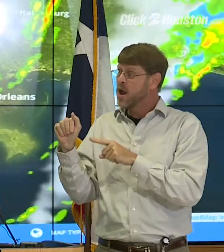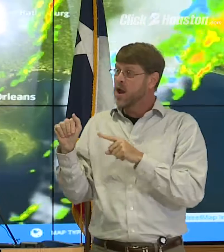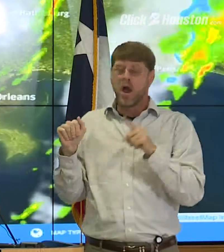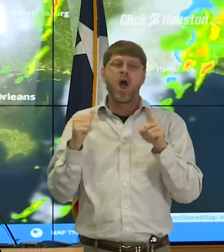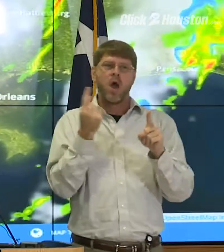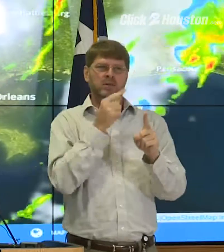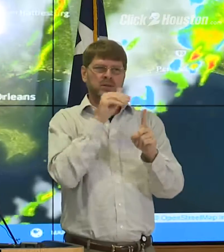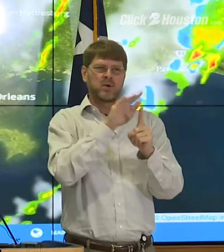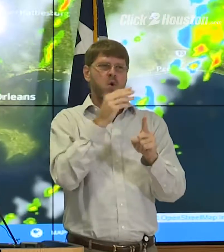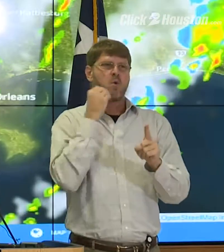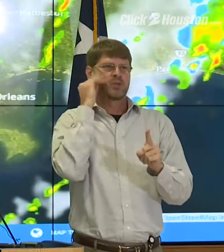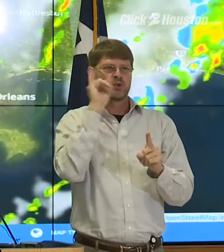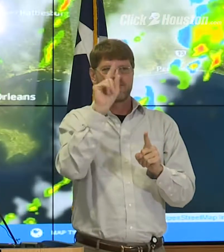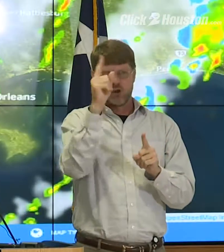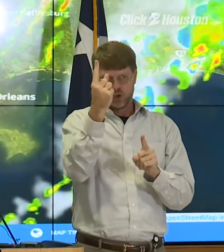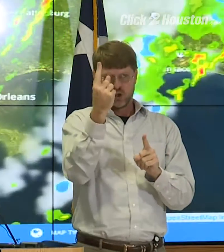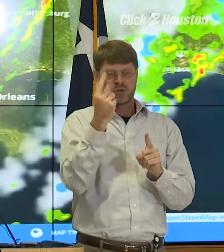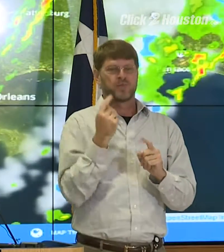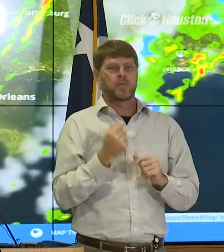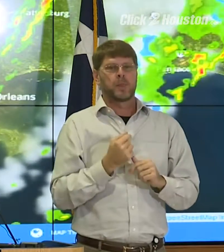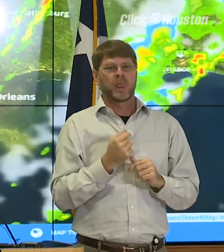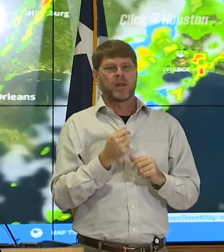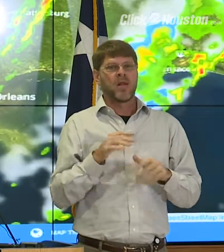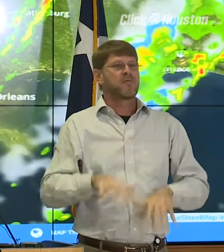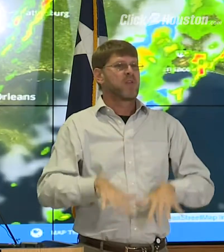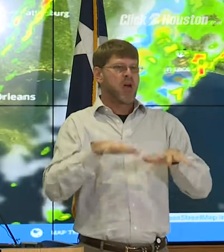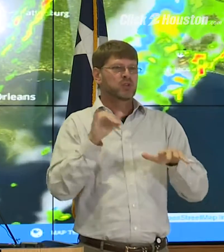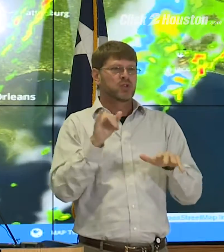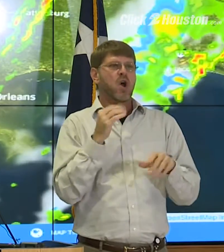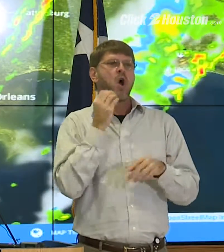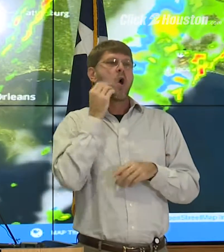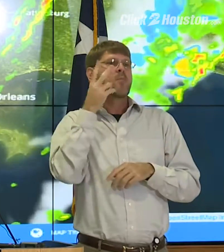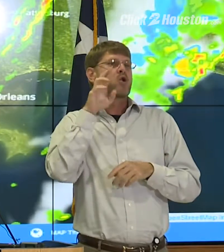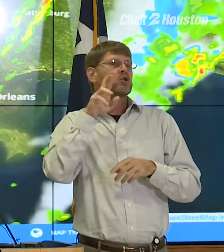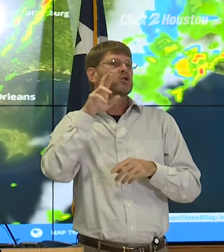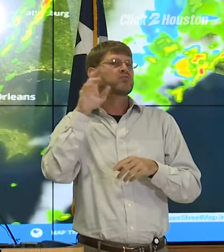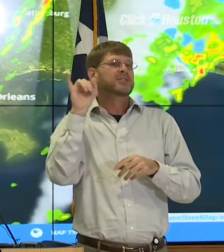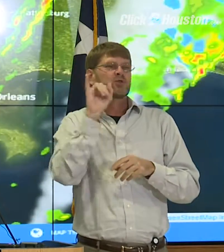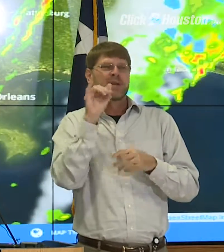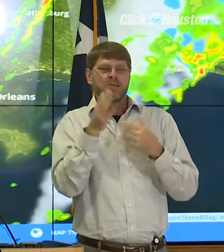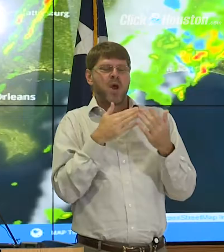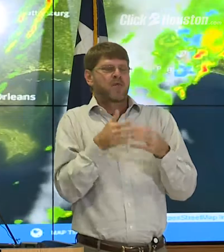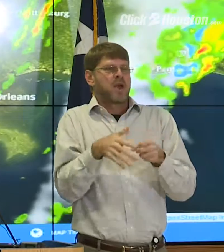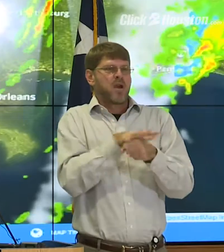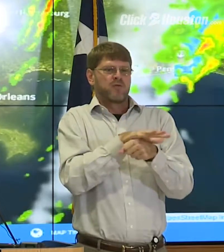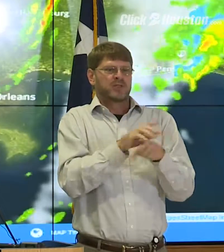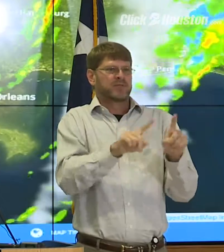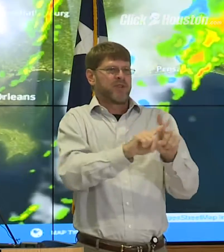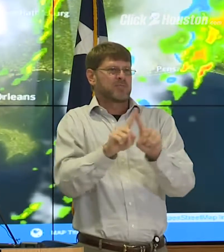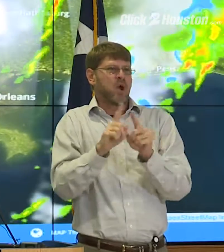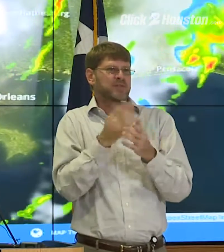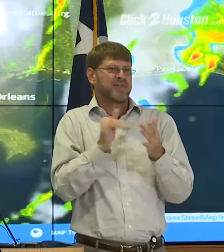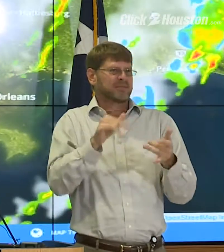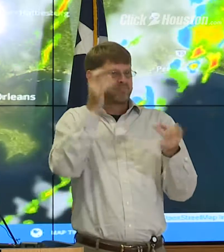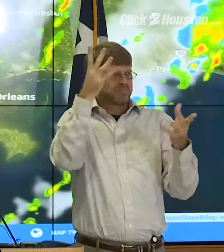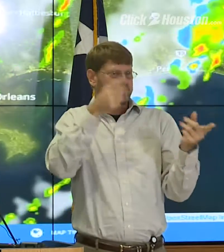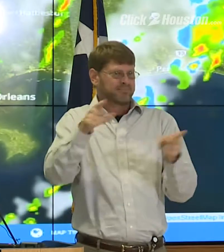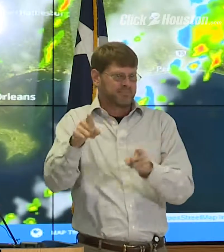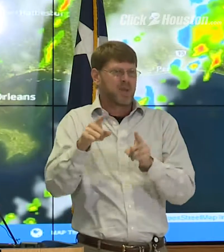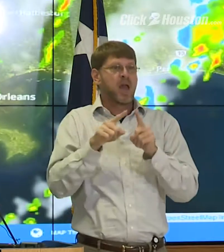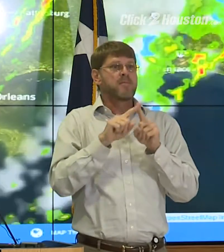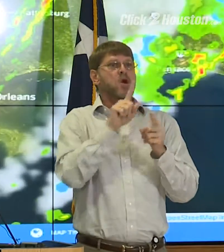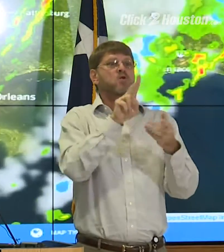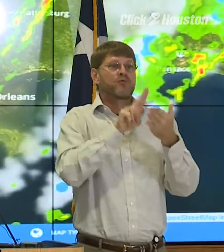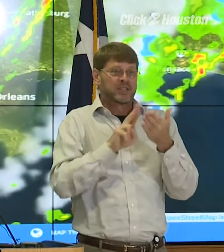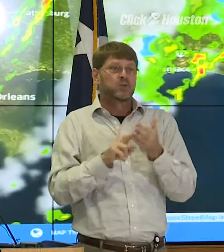Always go to your insurance, all right? Flood insurance, homeowner's insurance, anything that may cover the various parts of this disaster, but